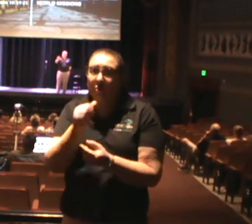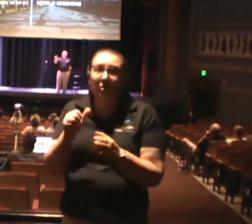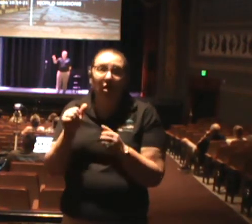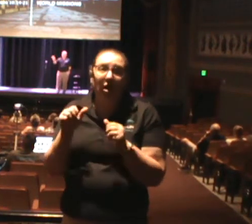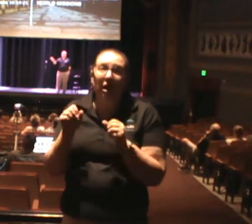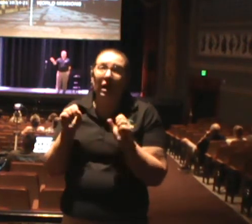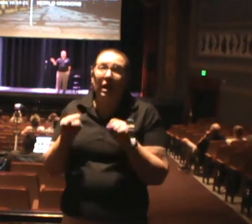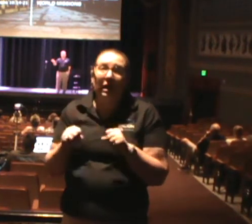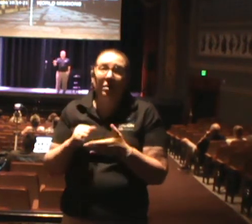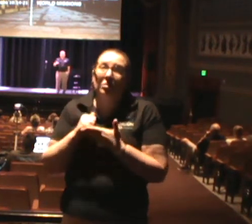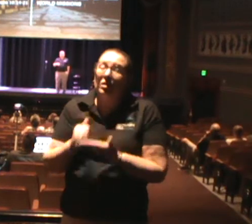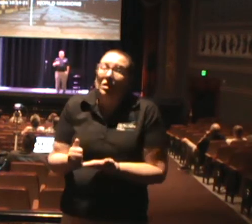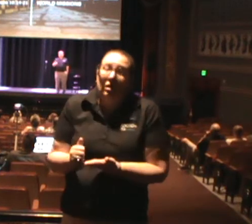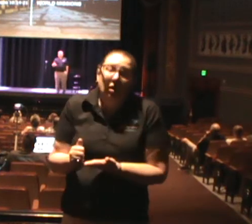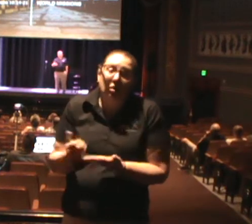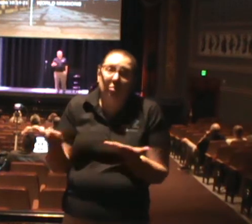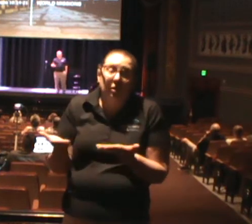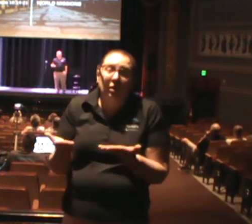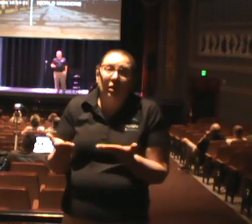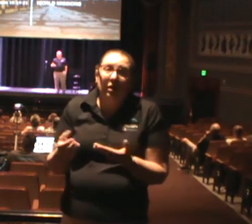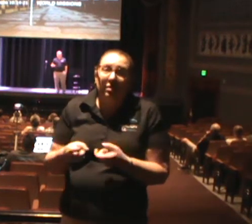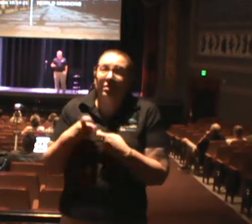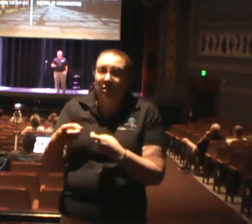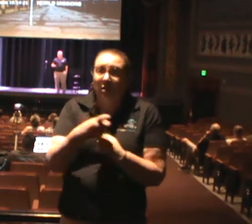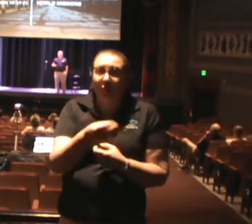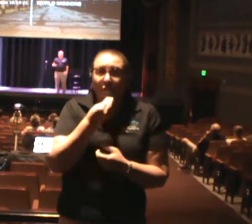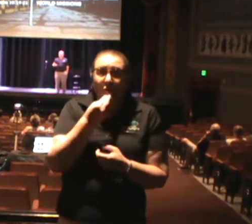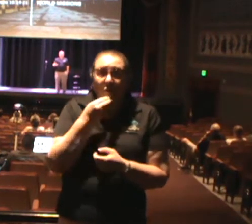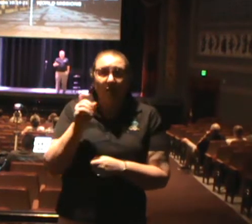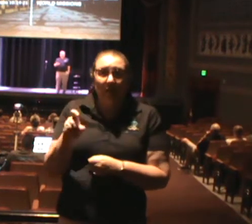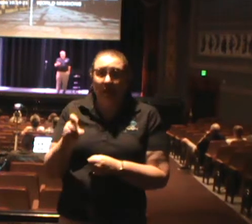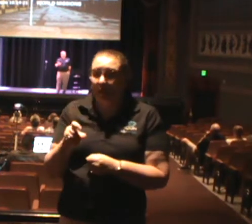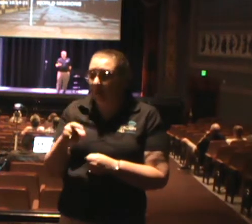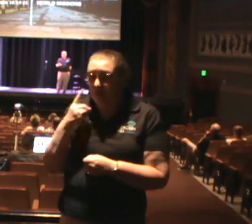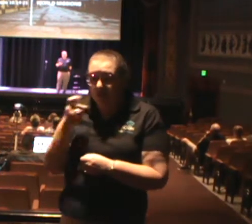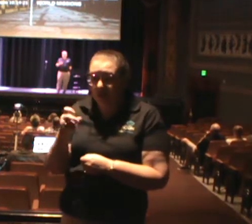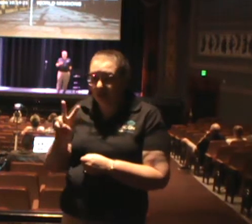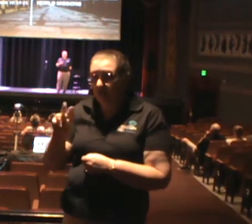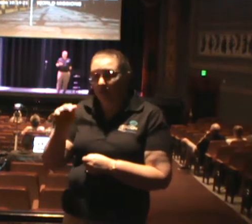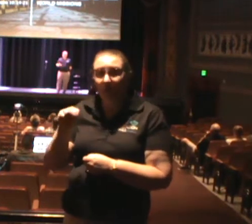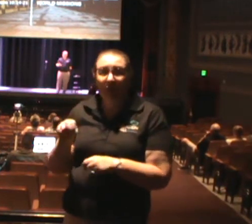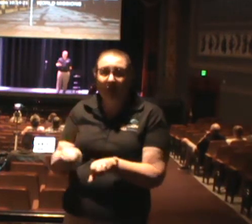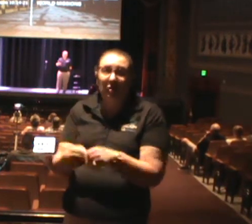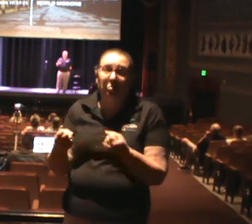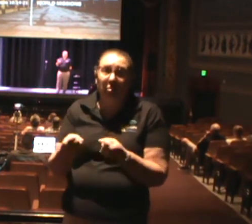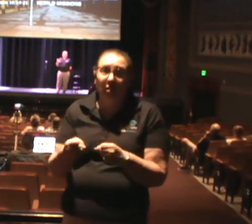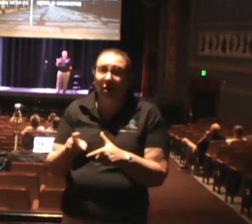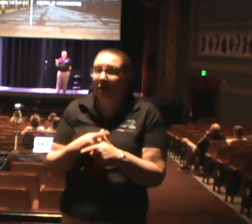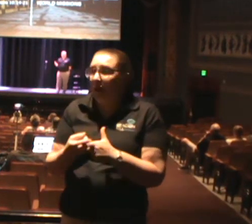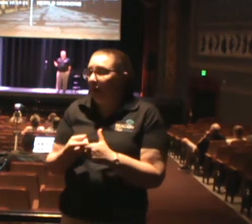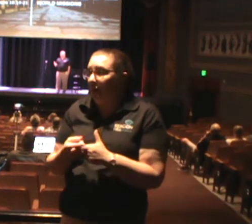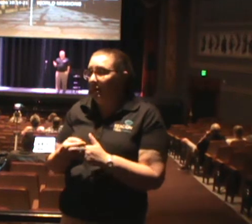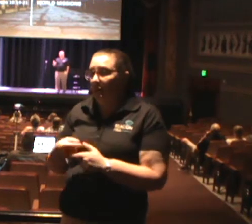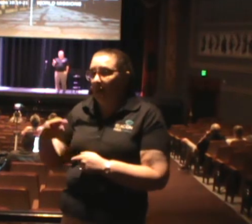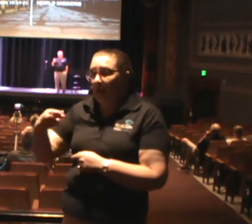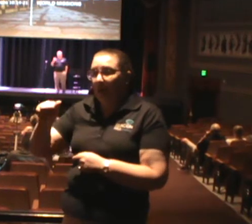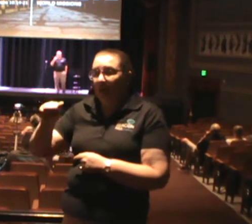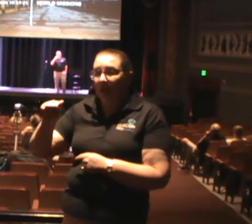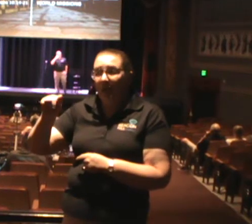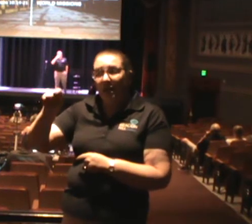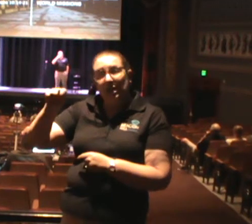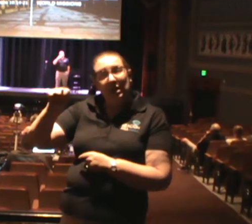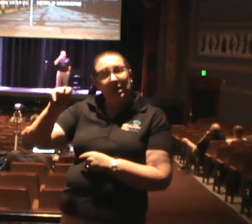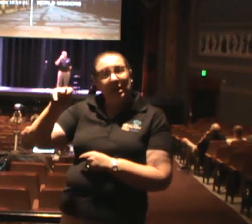because their van's broken down. I would love to be a part of helping that. And then we have Haiti. Our friends in Haiti who,